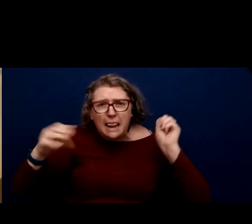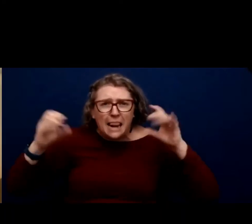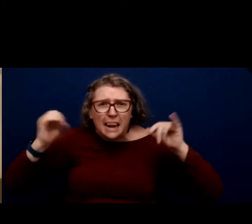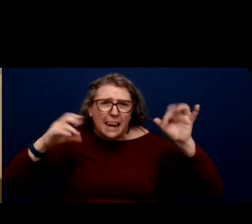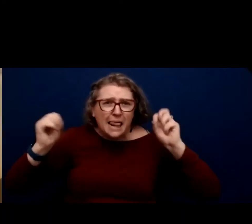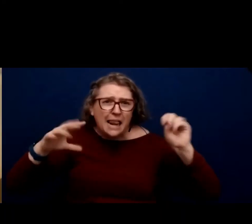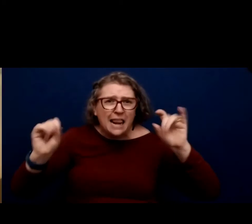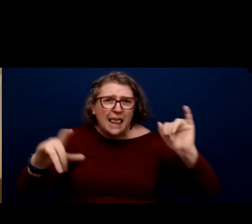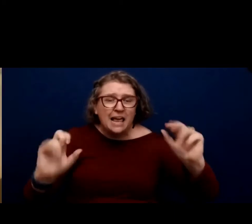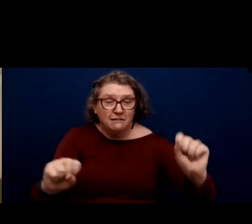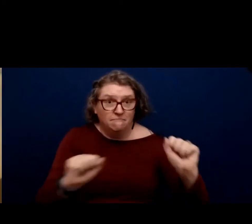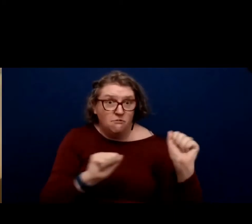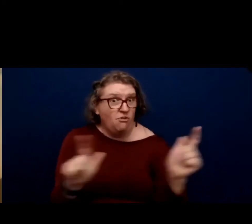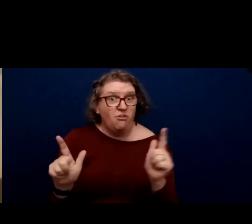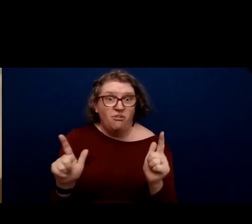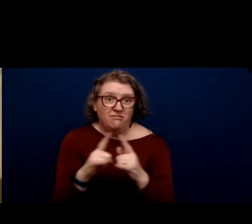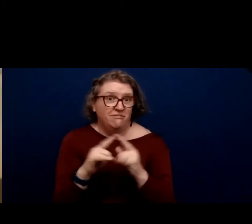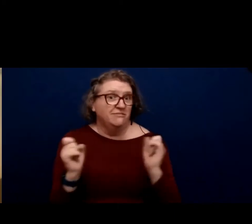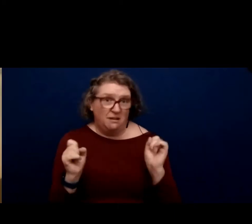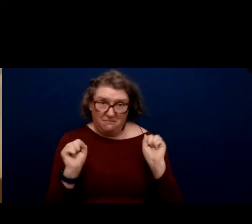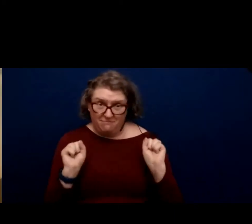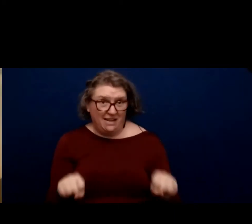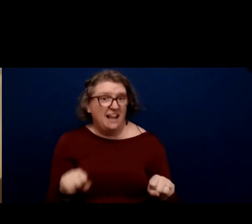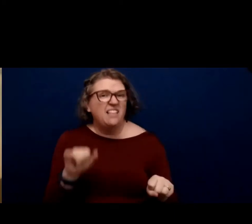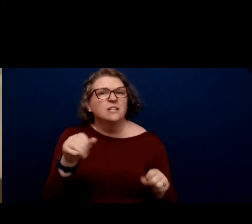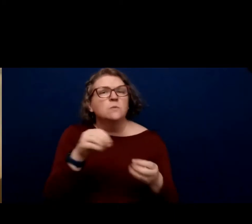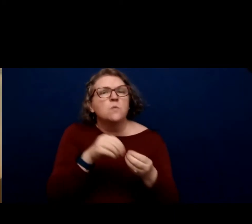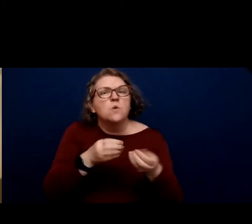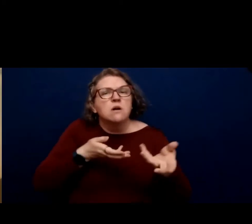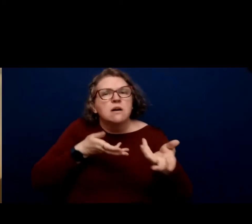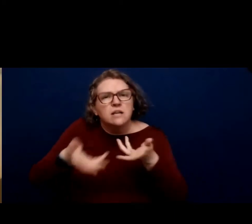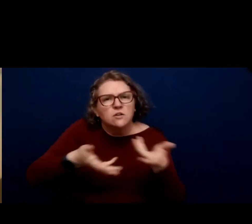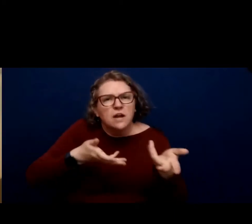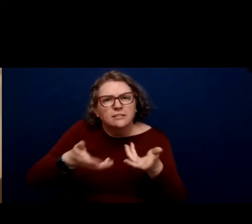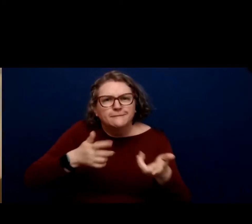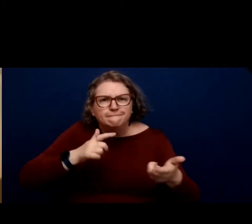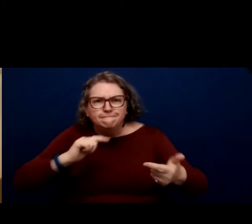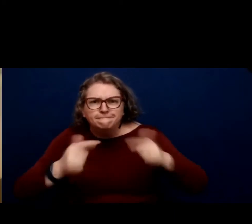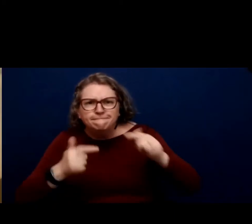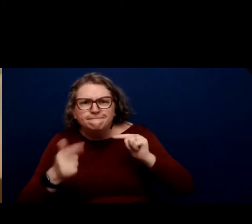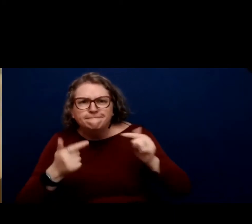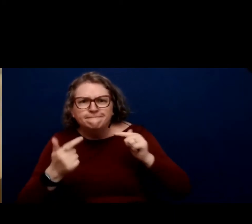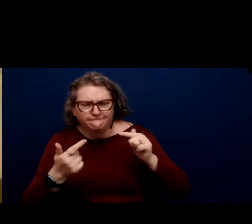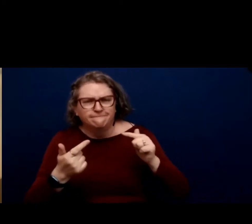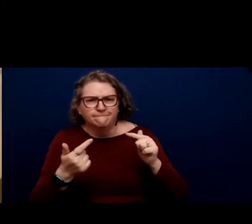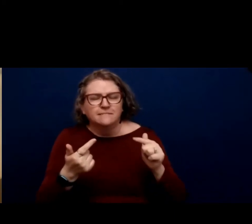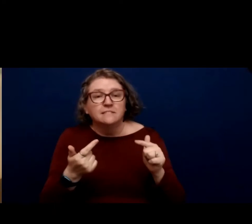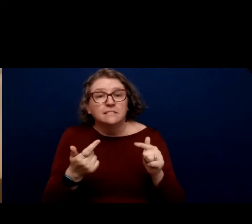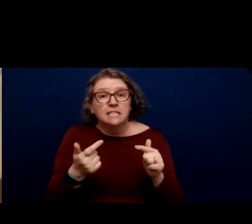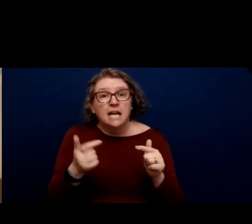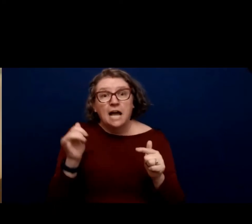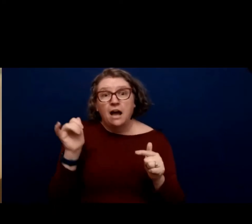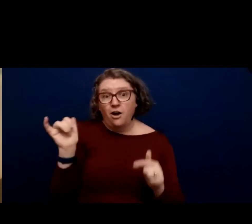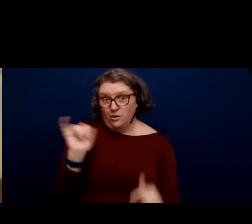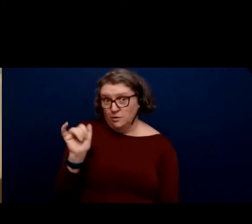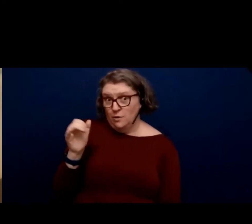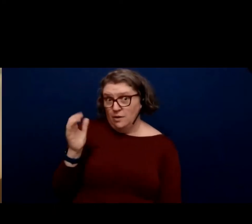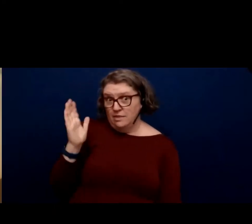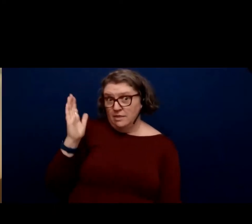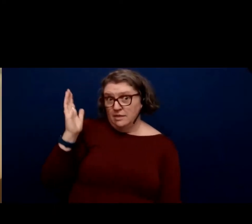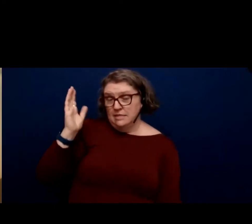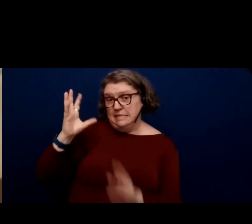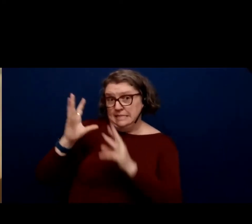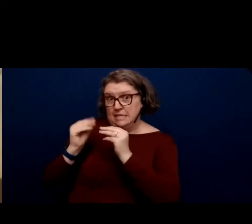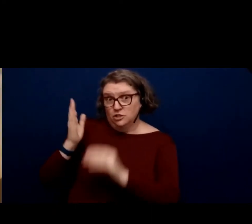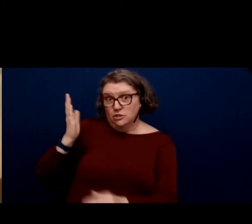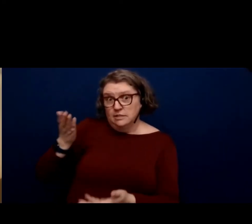those are all more interactive in a way, as are of the session submissions or the